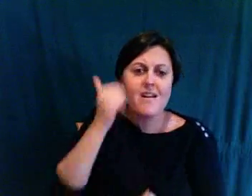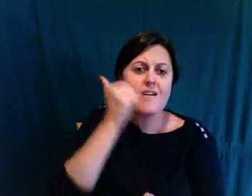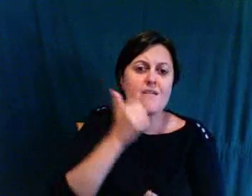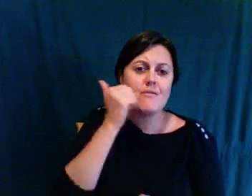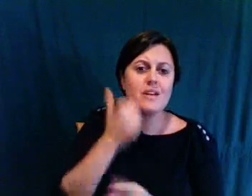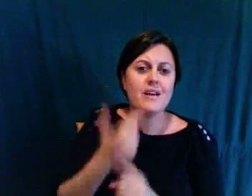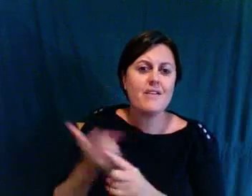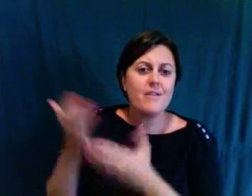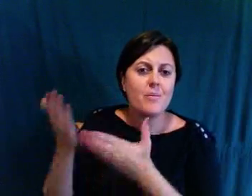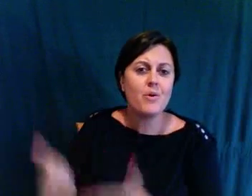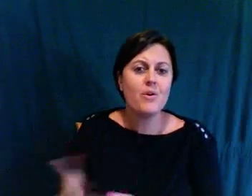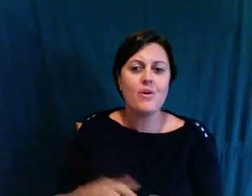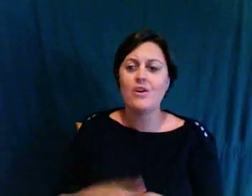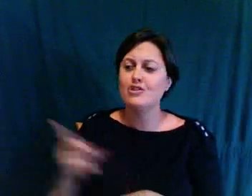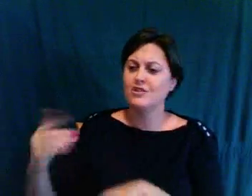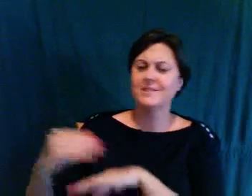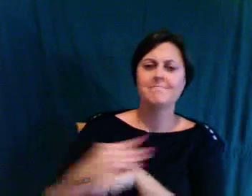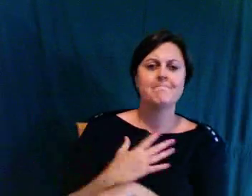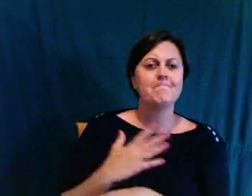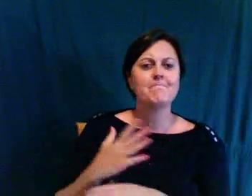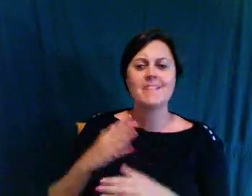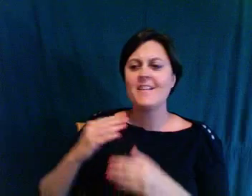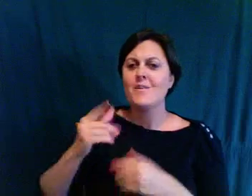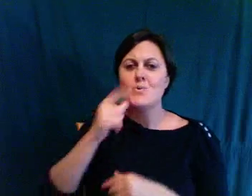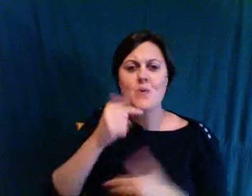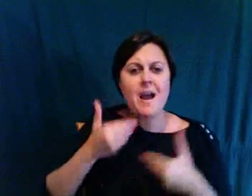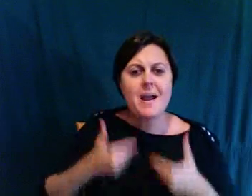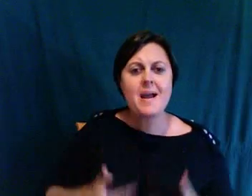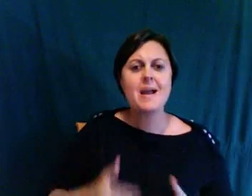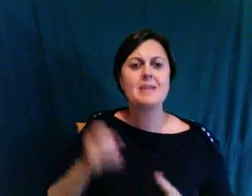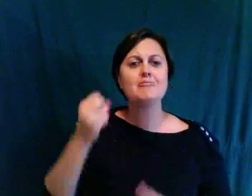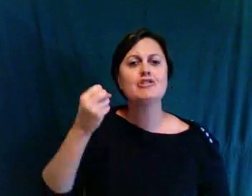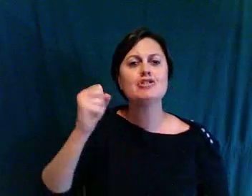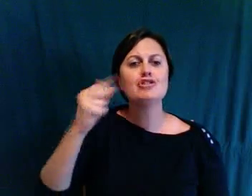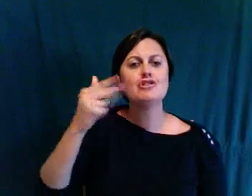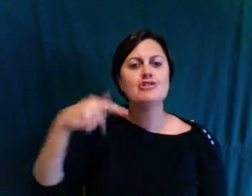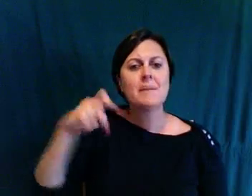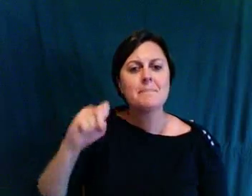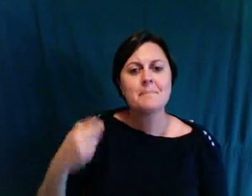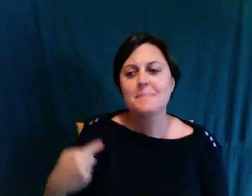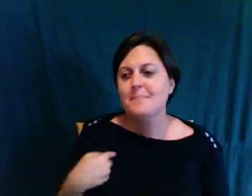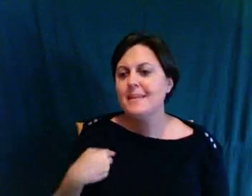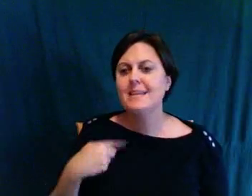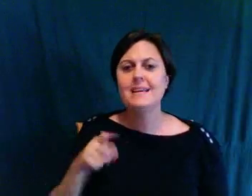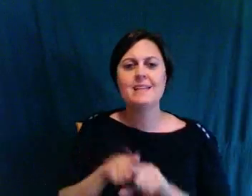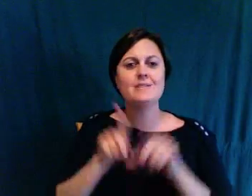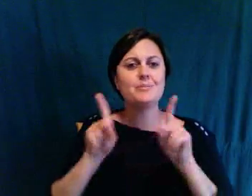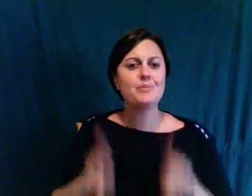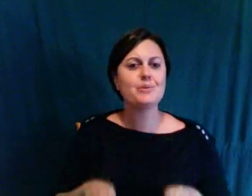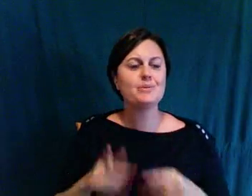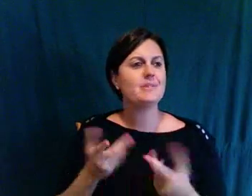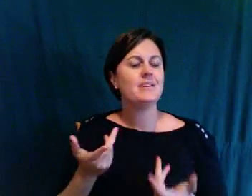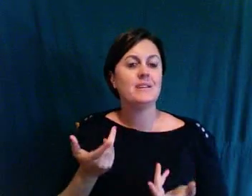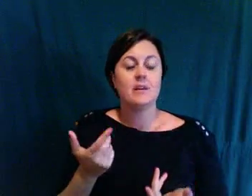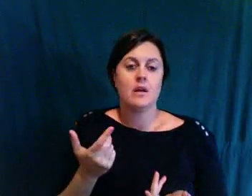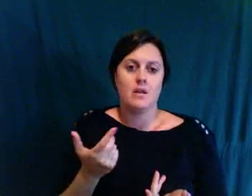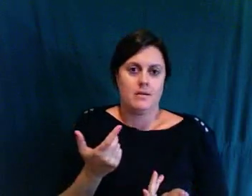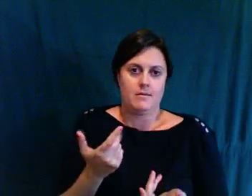shapes me more than anything on this planet. And for me, would, you know, obviously I would never want it any other way.